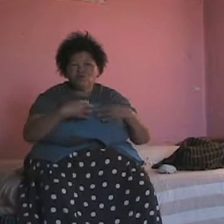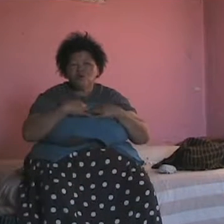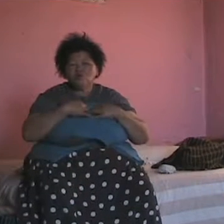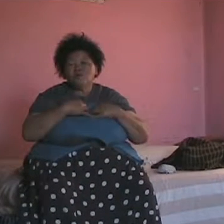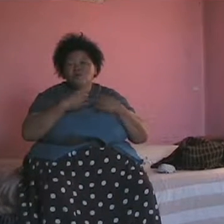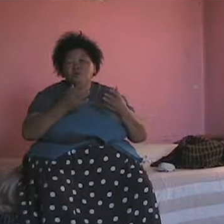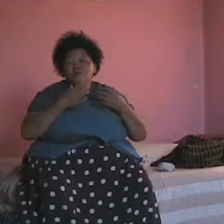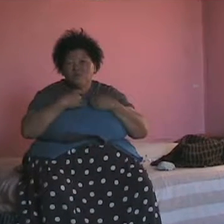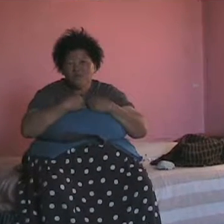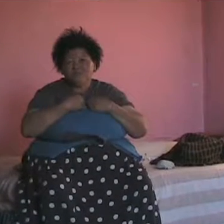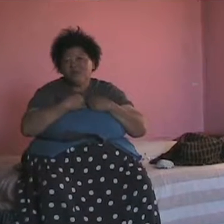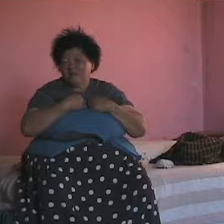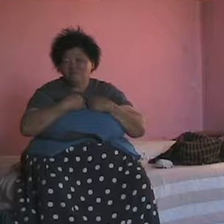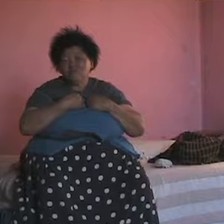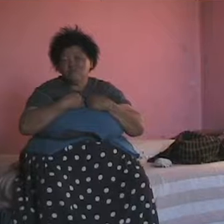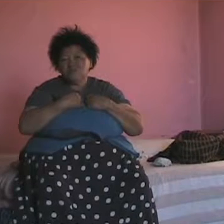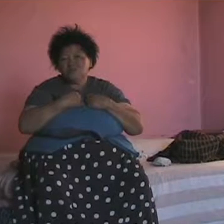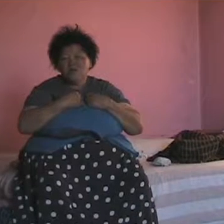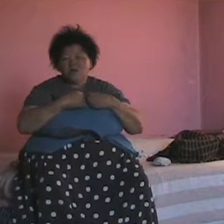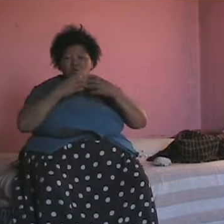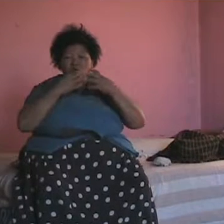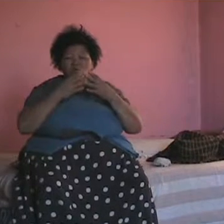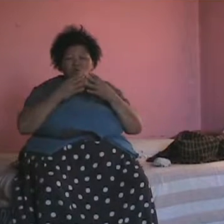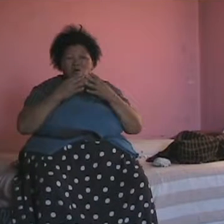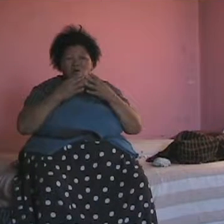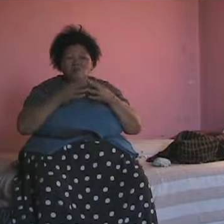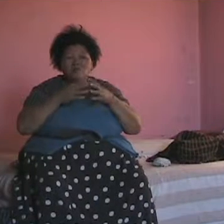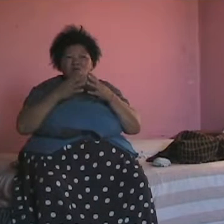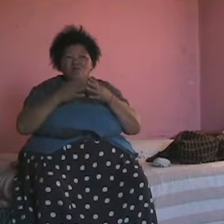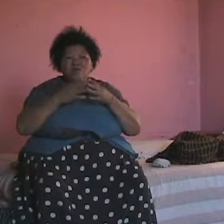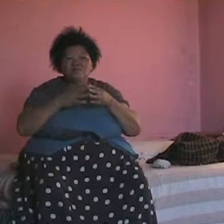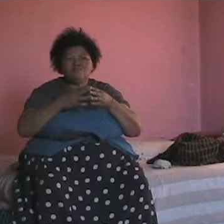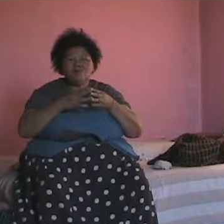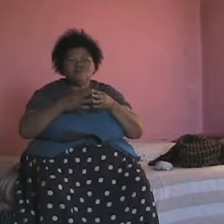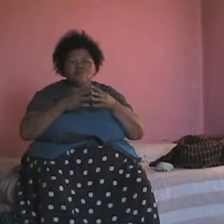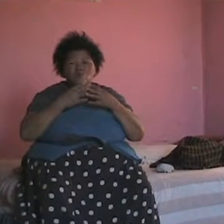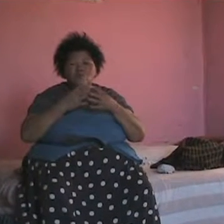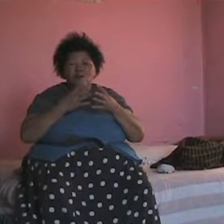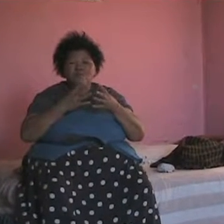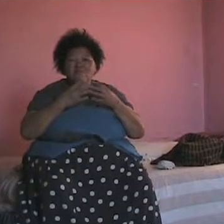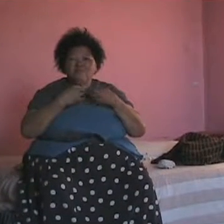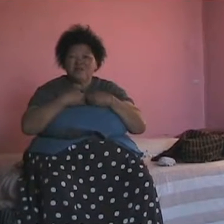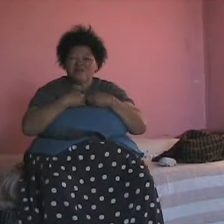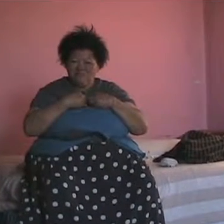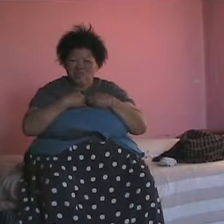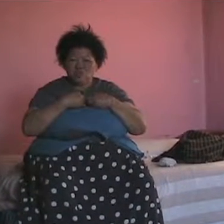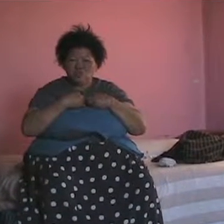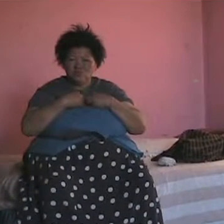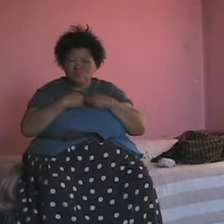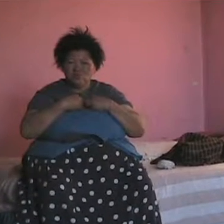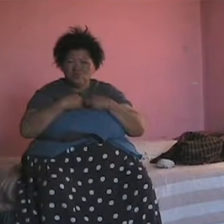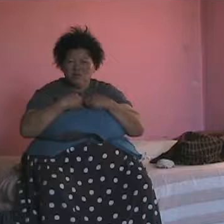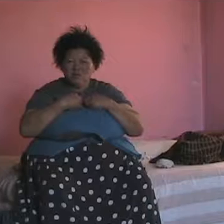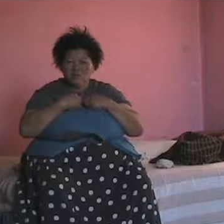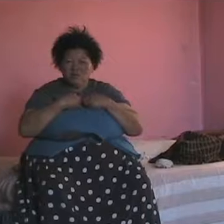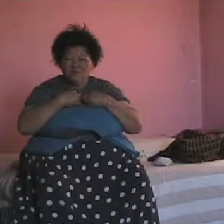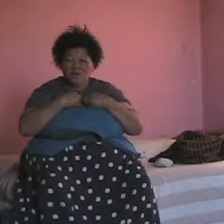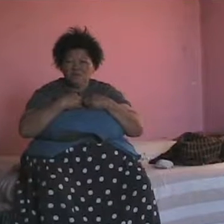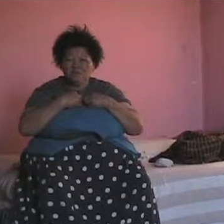I also want them to be happy like me. You know, it's not nice sometimes to grow up having a revenge, you see. No, I think